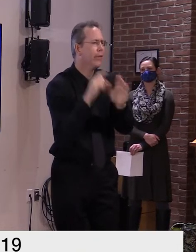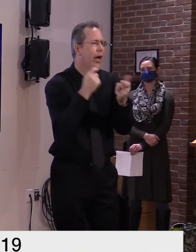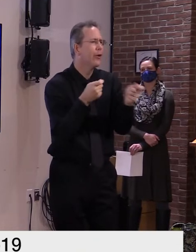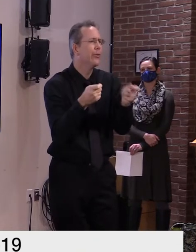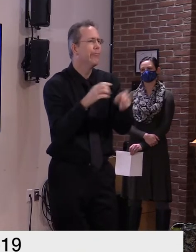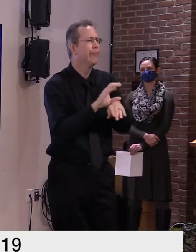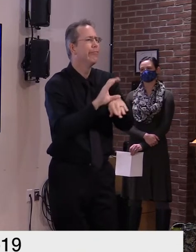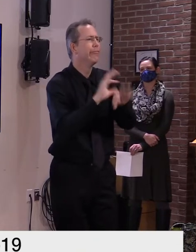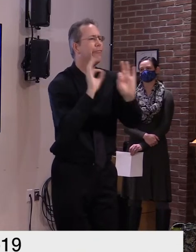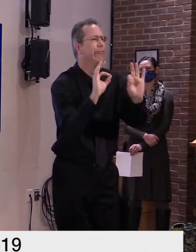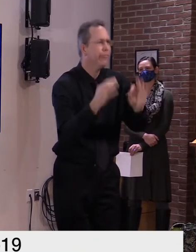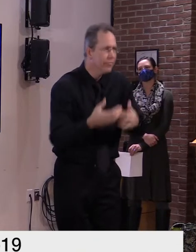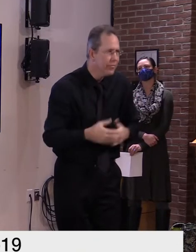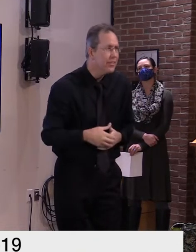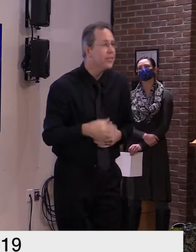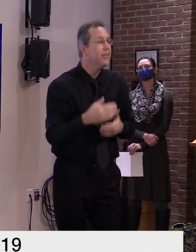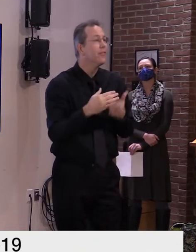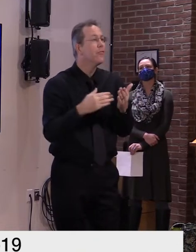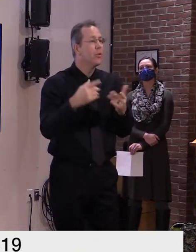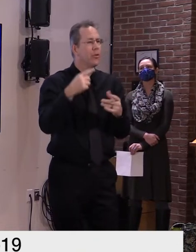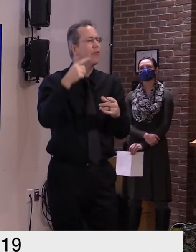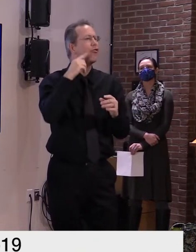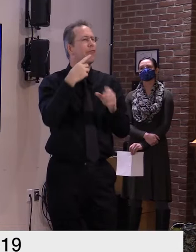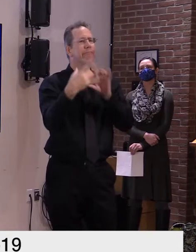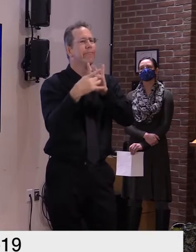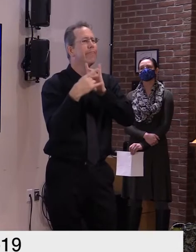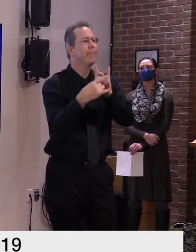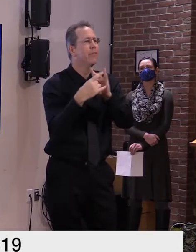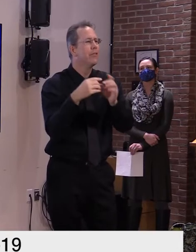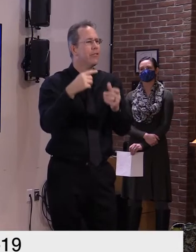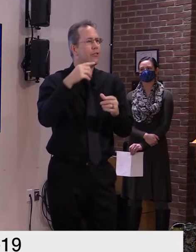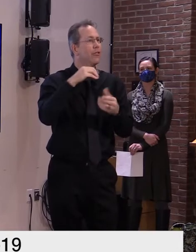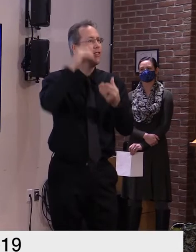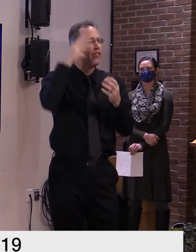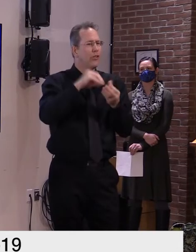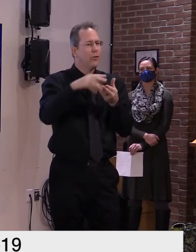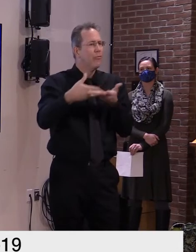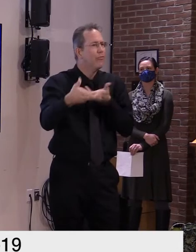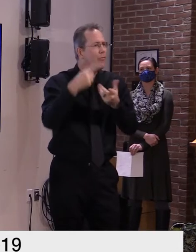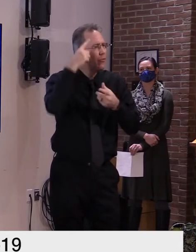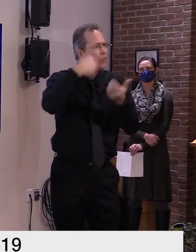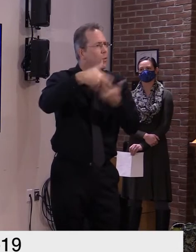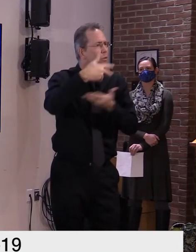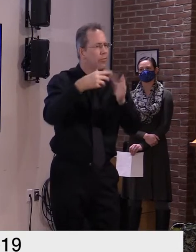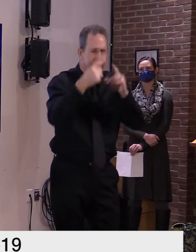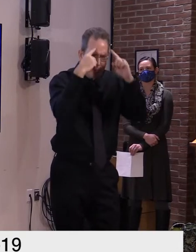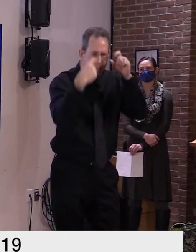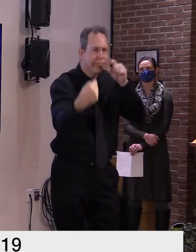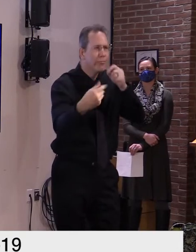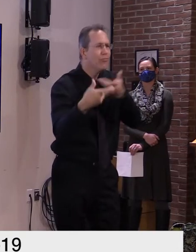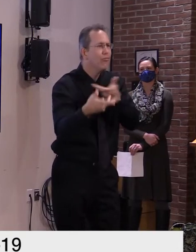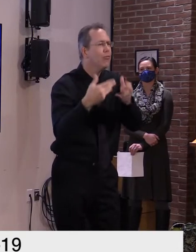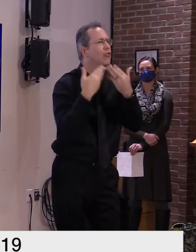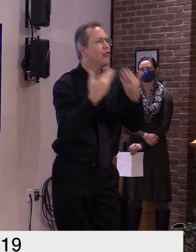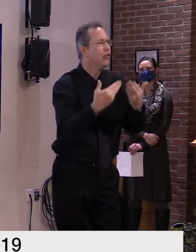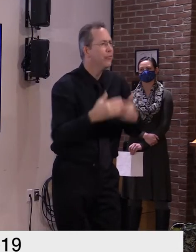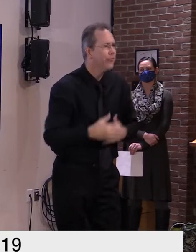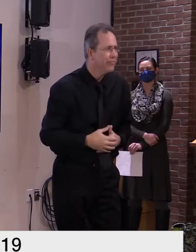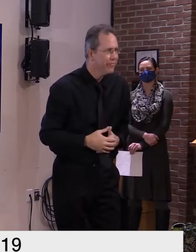mentally and emotionally the latter being needed almost on a daily basis which is something that we've talked about quite a bit